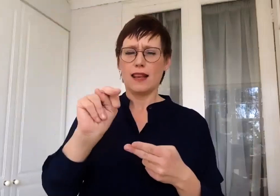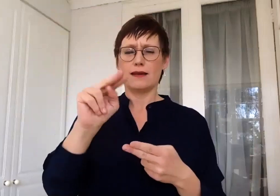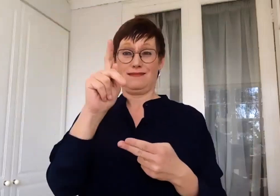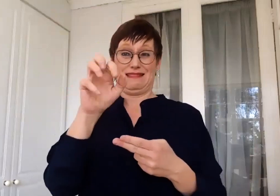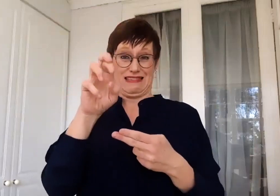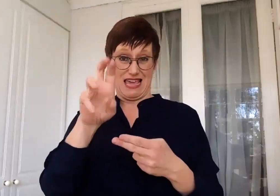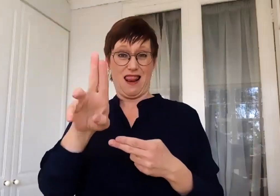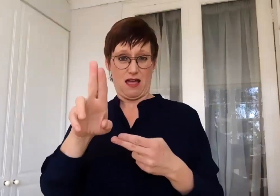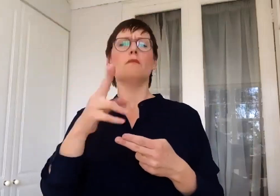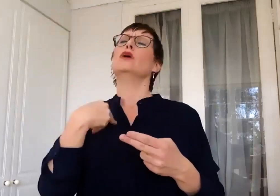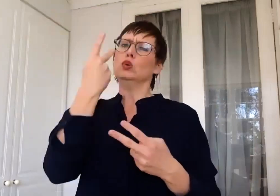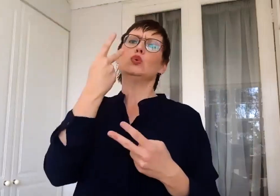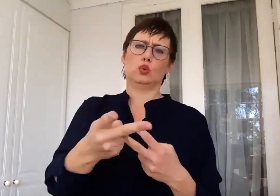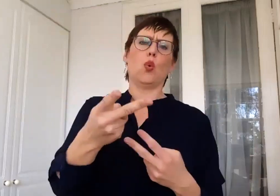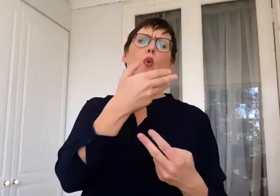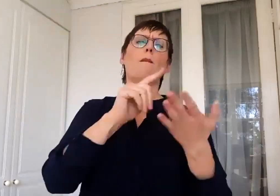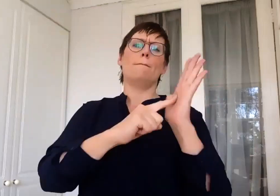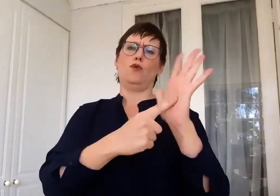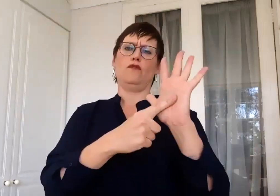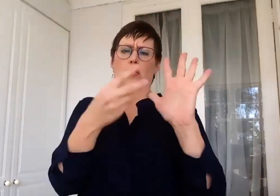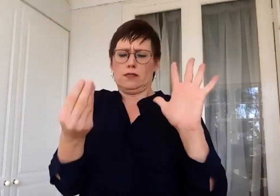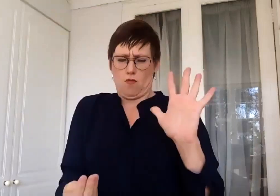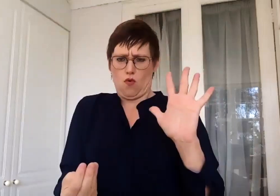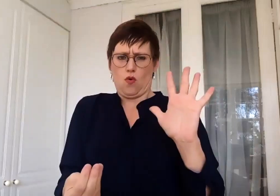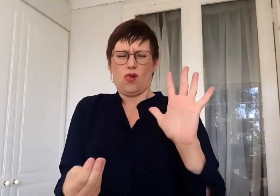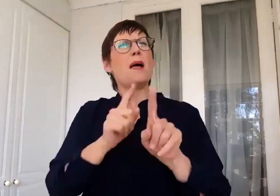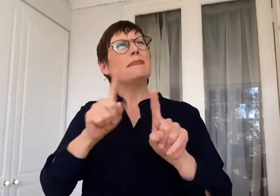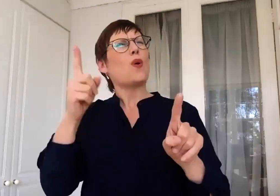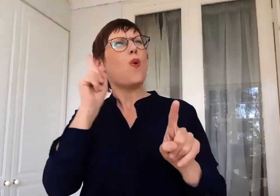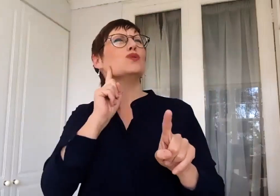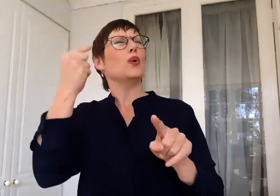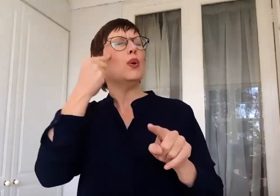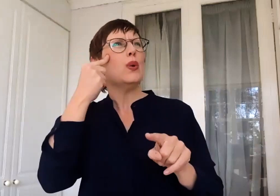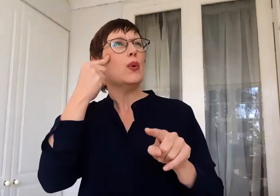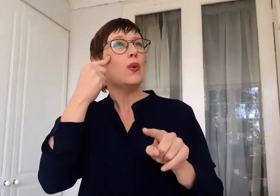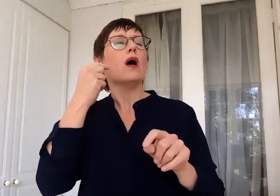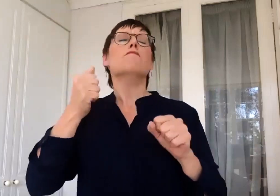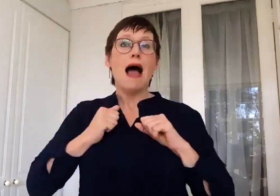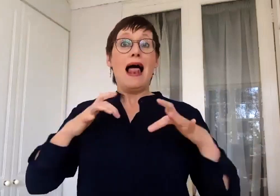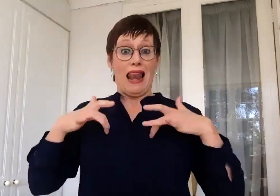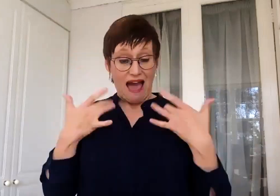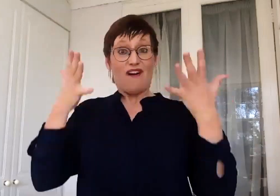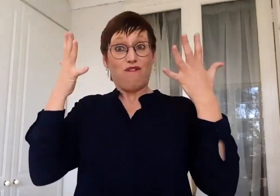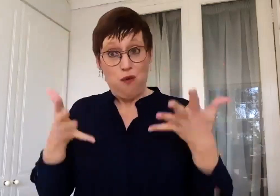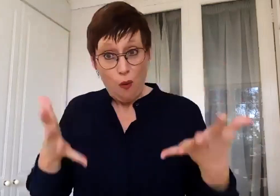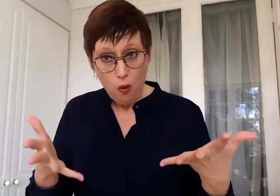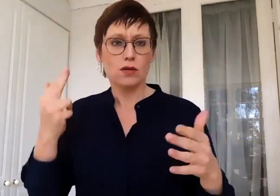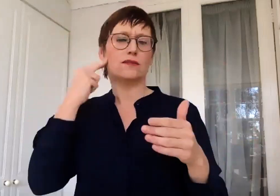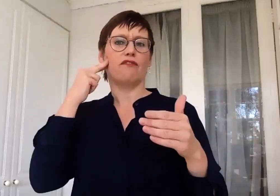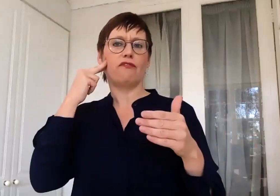But at the age of six or seven, I knew this is all I was going to do in my life. And if I couldn't do that, there would be no second prize. I'd